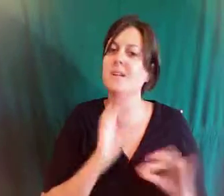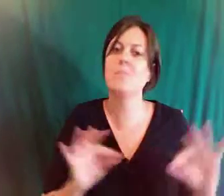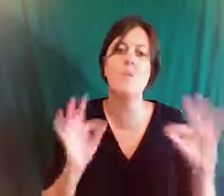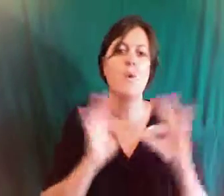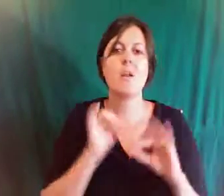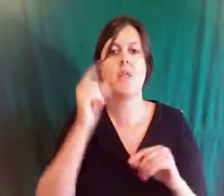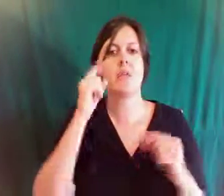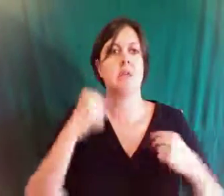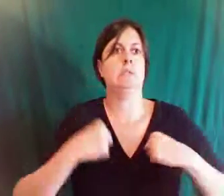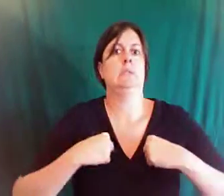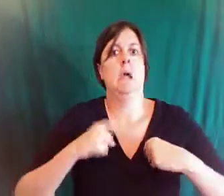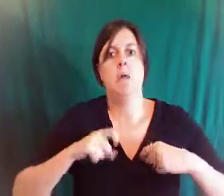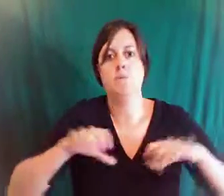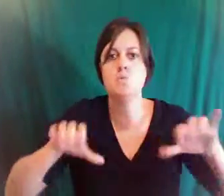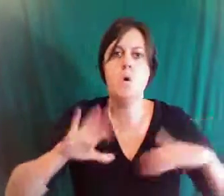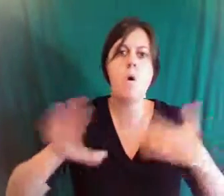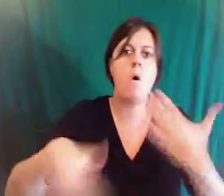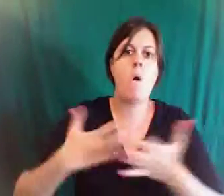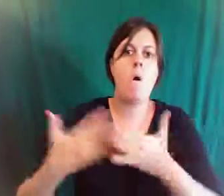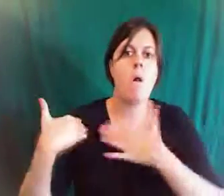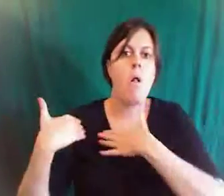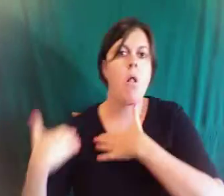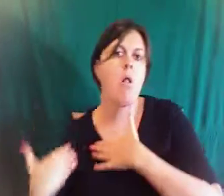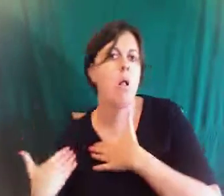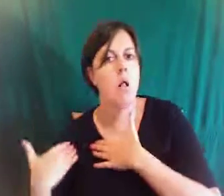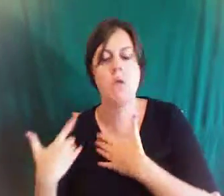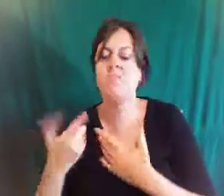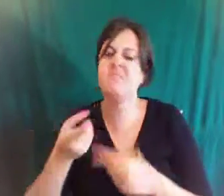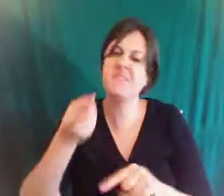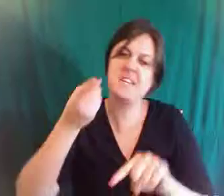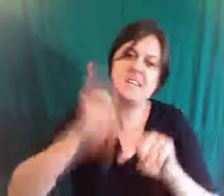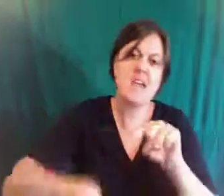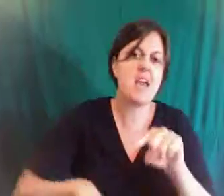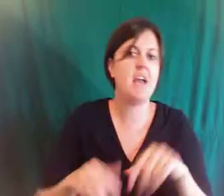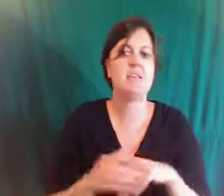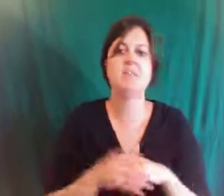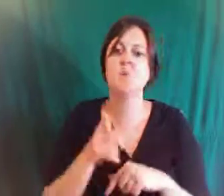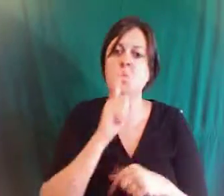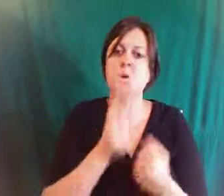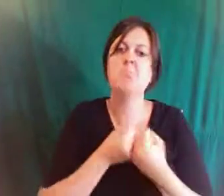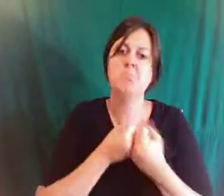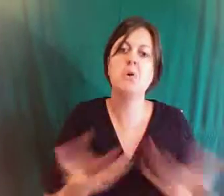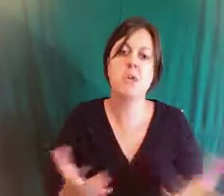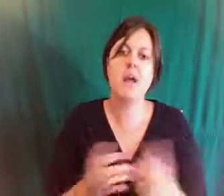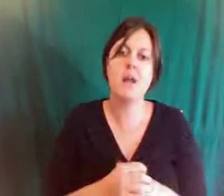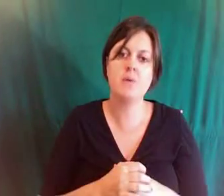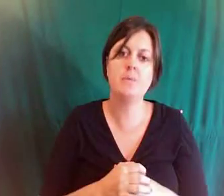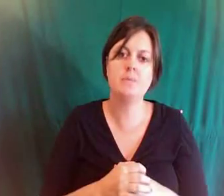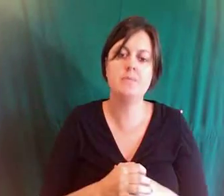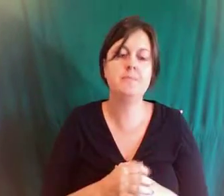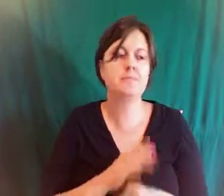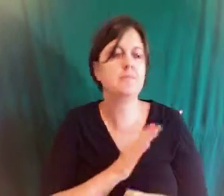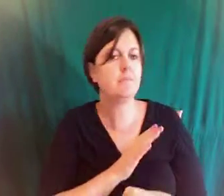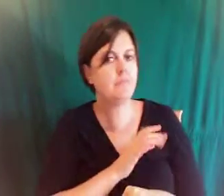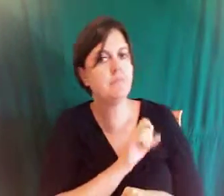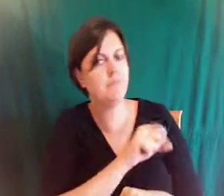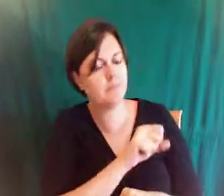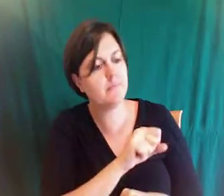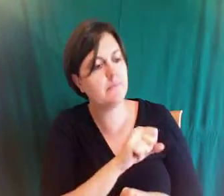because you you just can't all you end up doing is burning yourself out right right and then not only do you